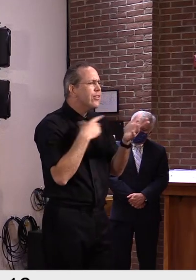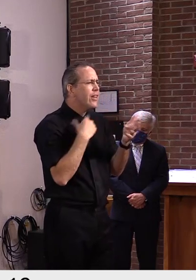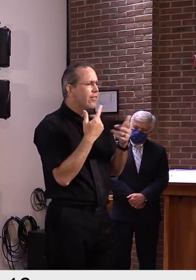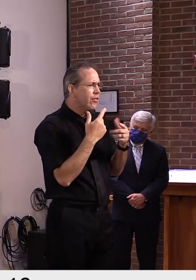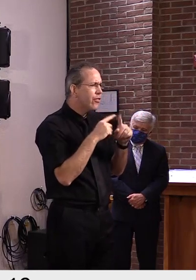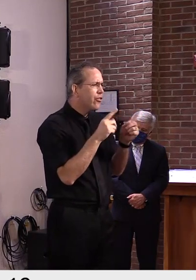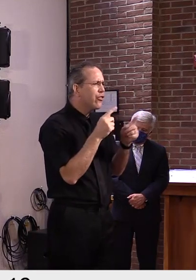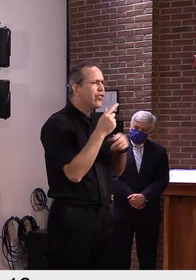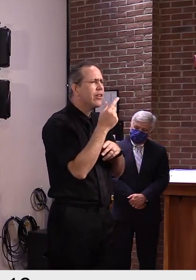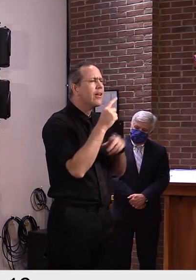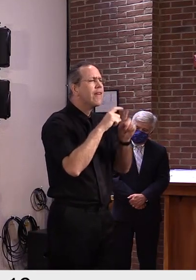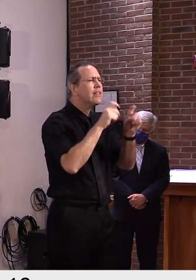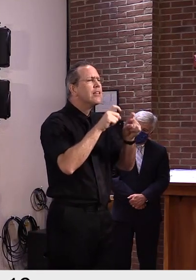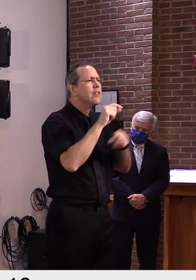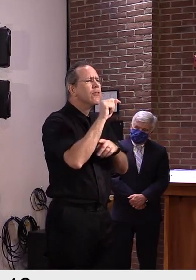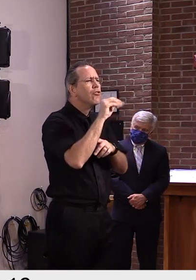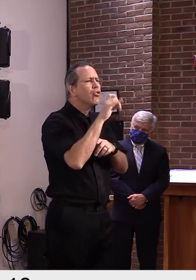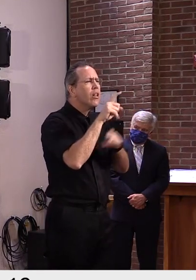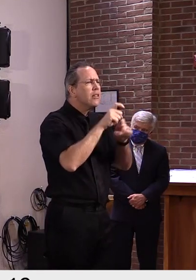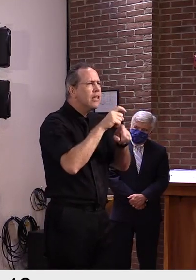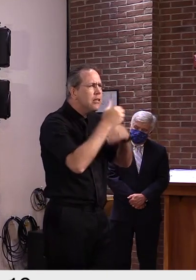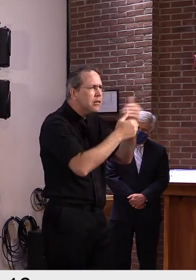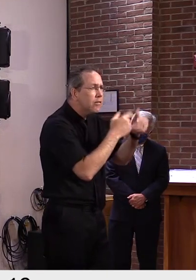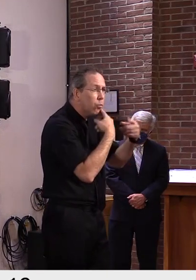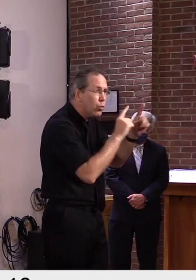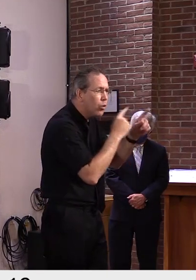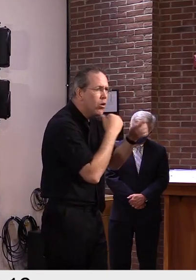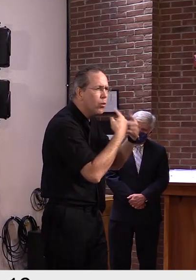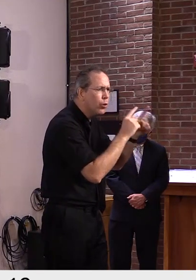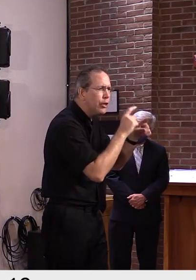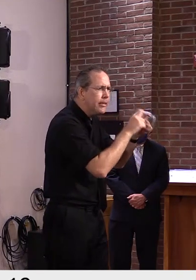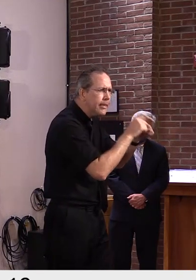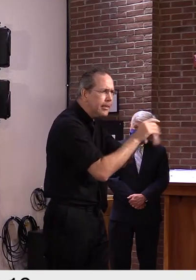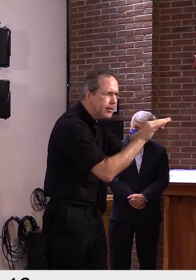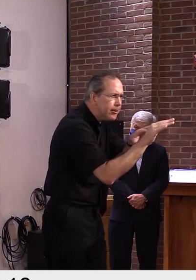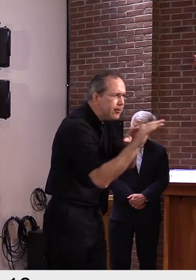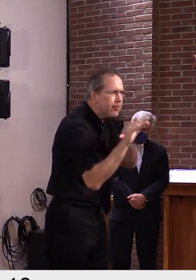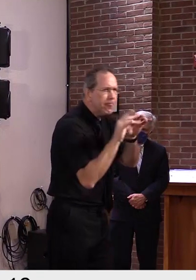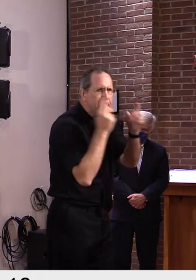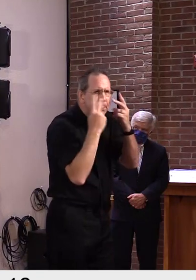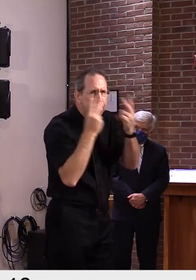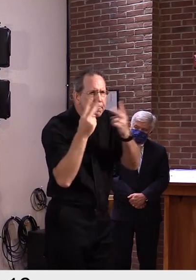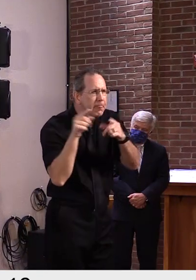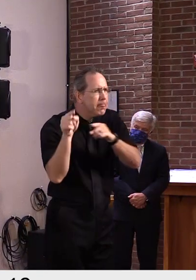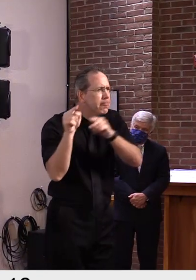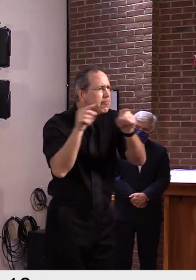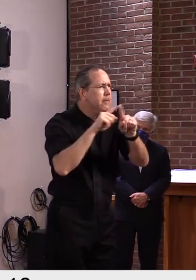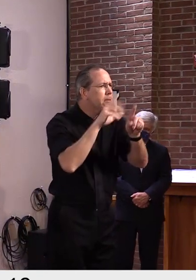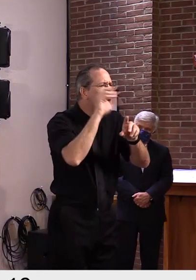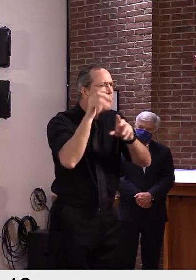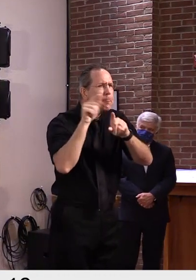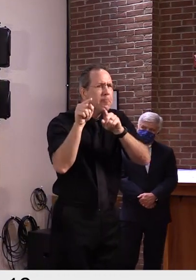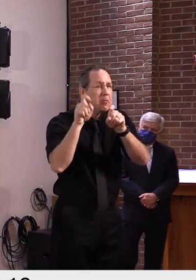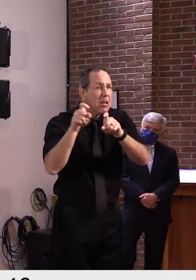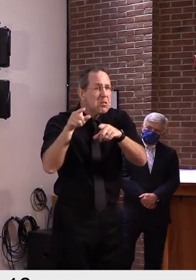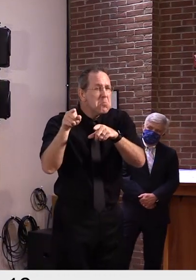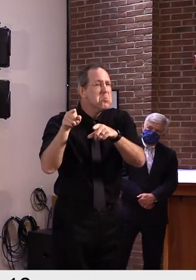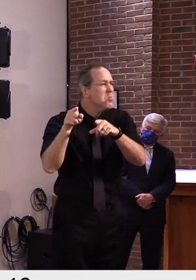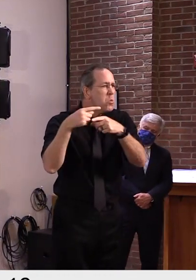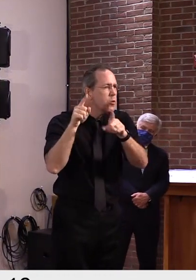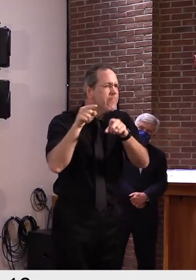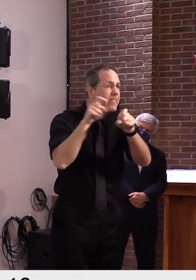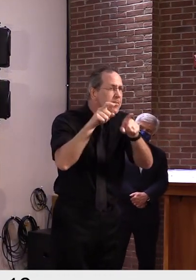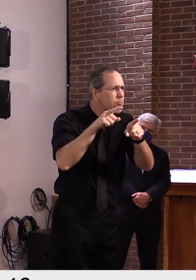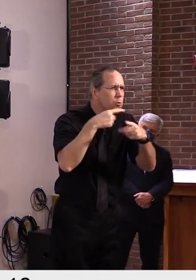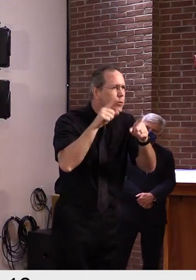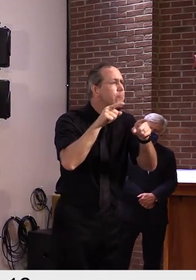that's a very rapid timeline. But then you have to say, well, what does the phase three trial show? Uh, was it a